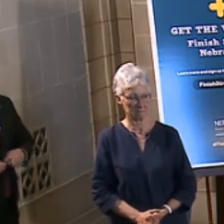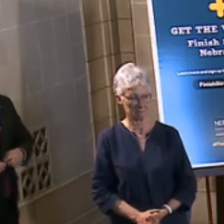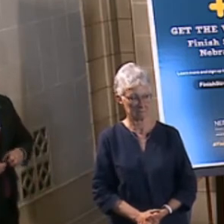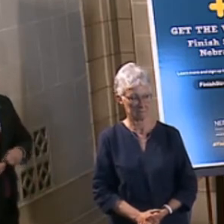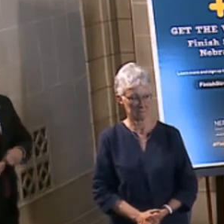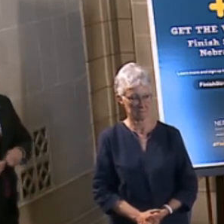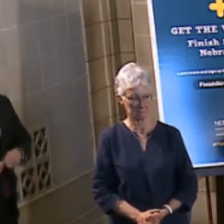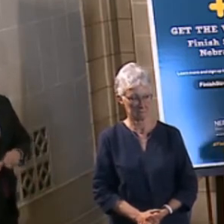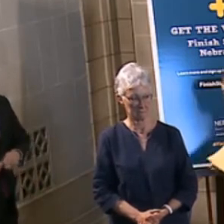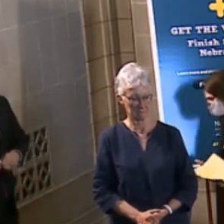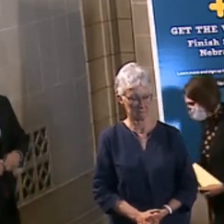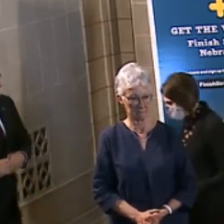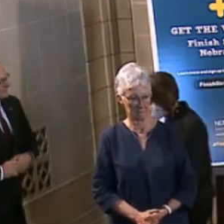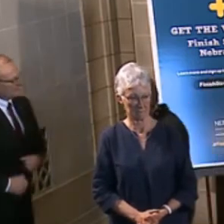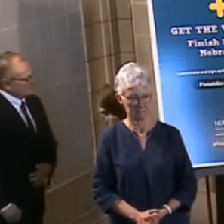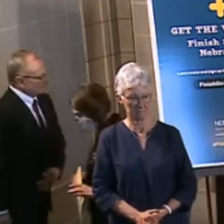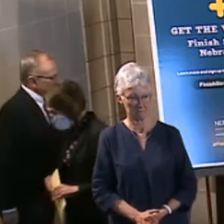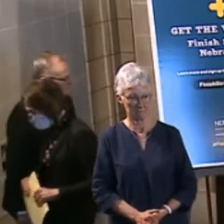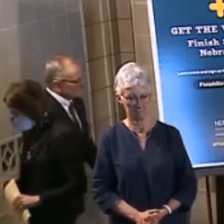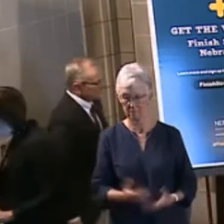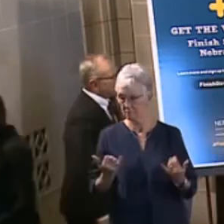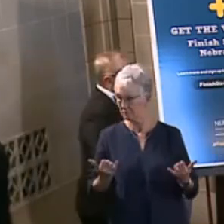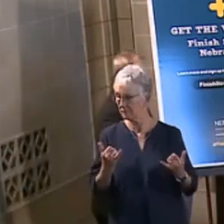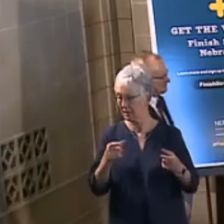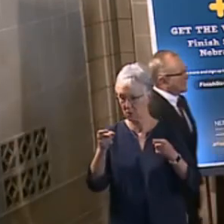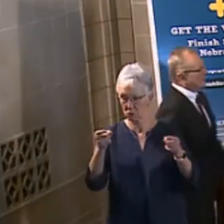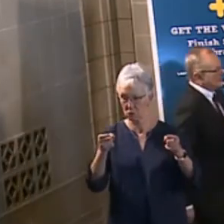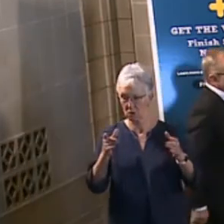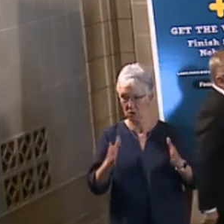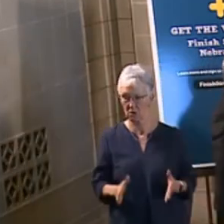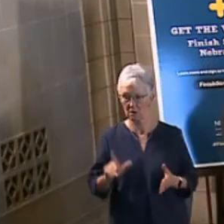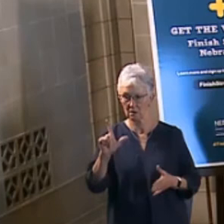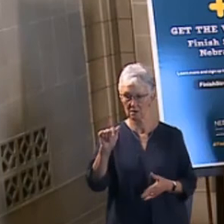Great. Thank you. Thank And now, Director Lambers.